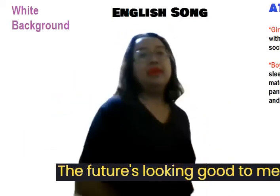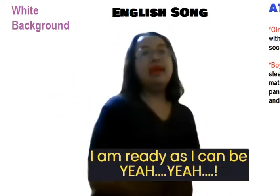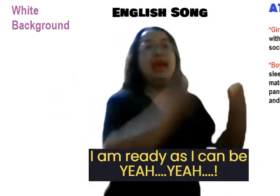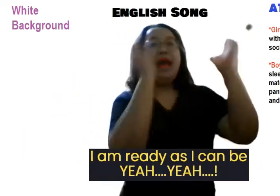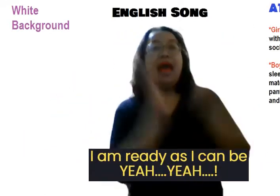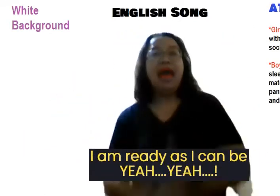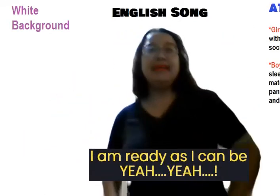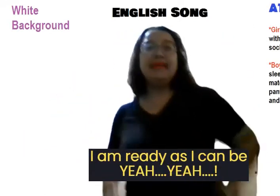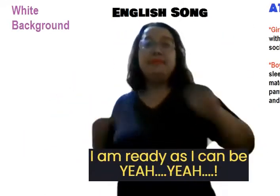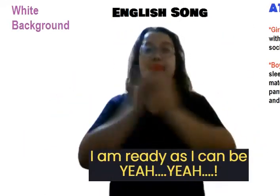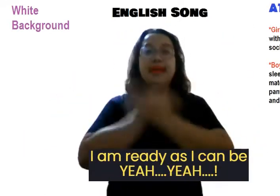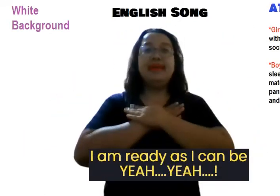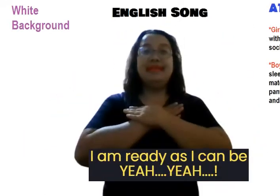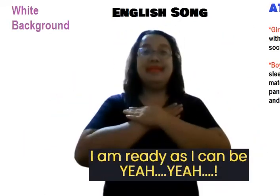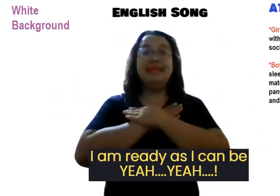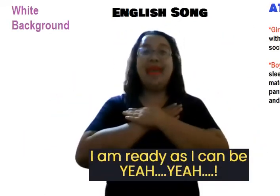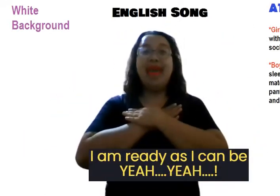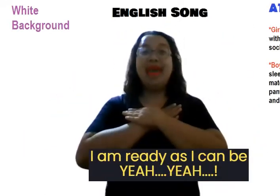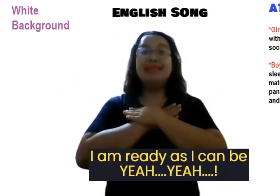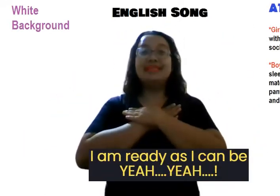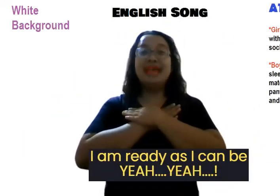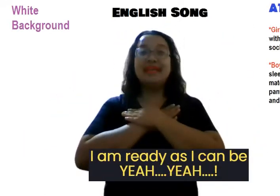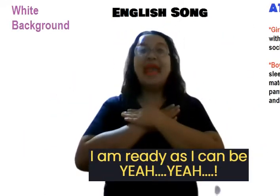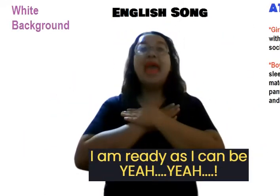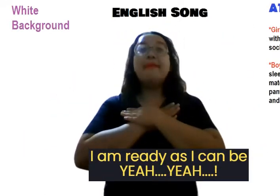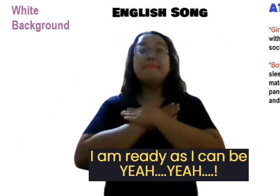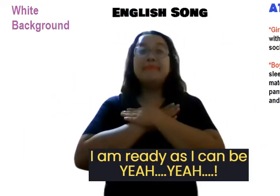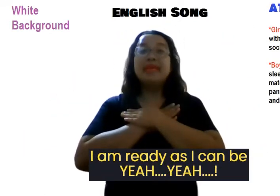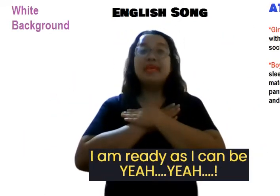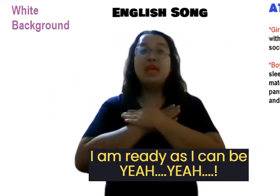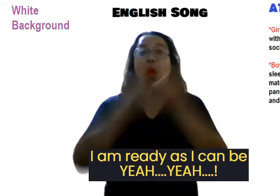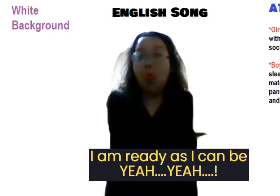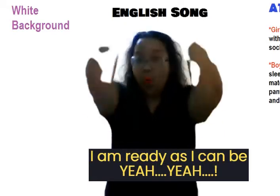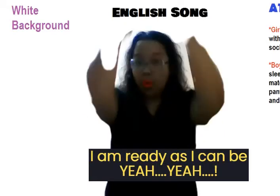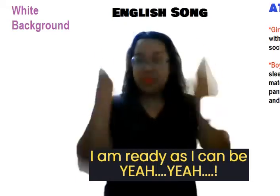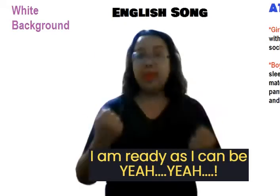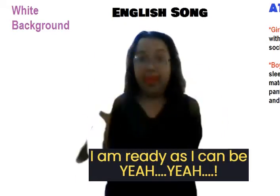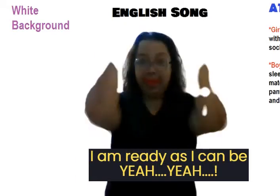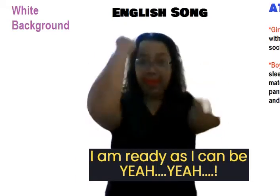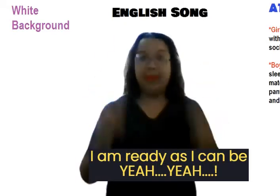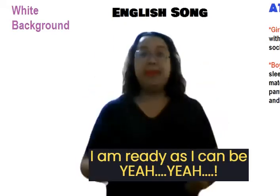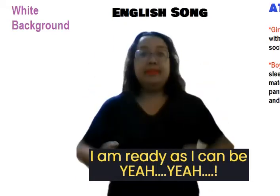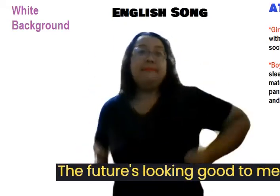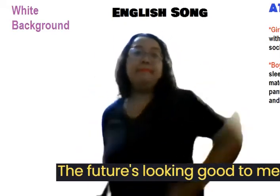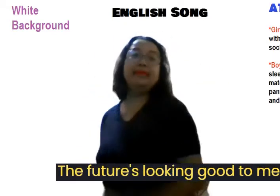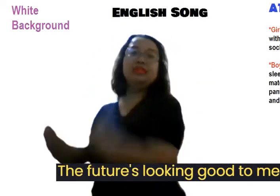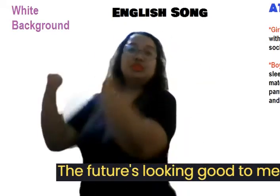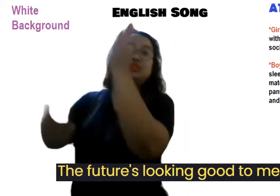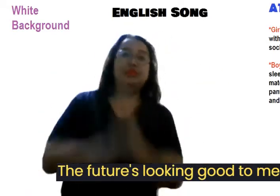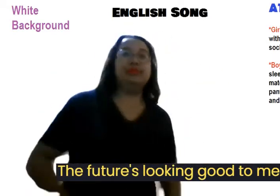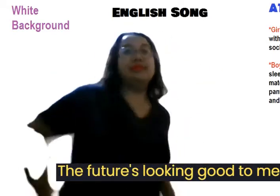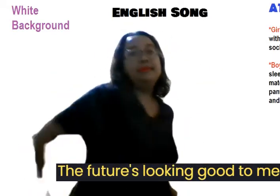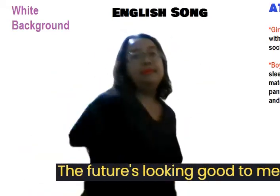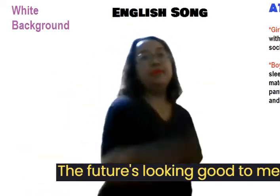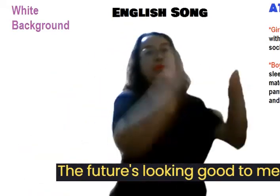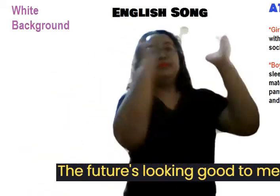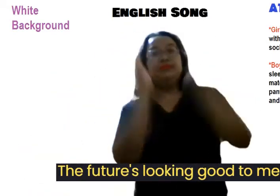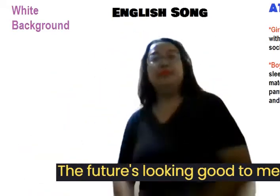I am ready as I can be. Yeah, yeah, the future's looking good to